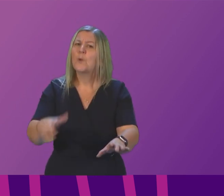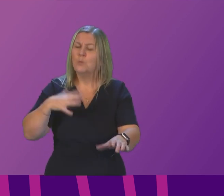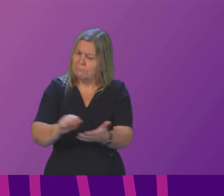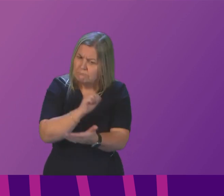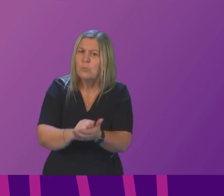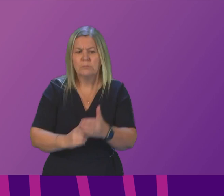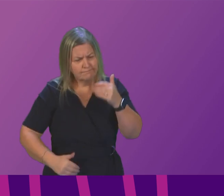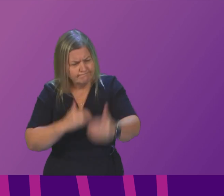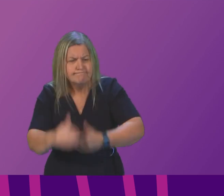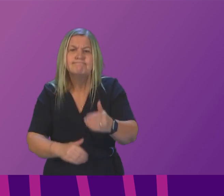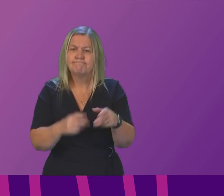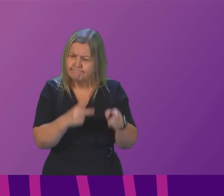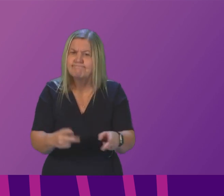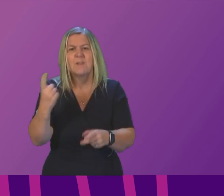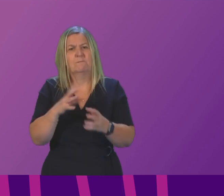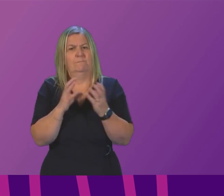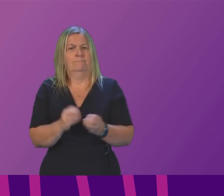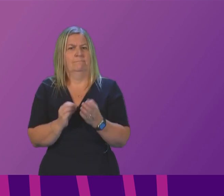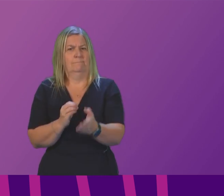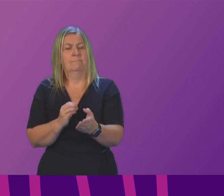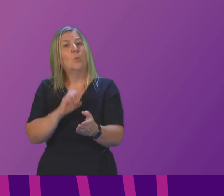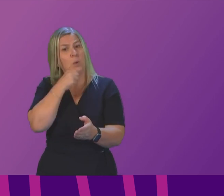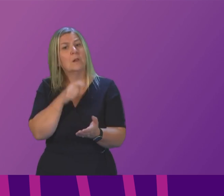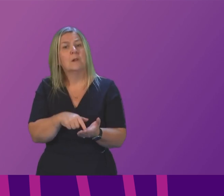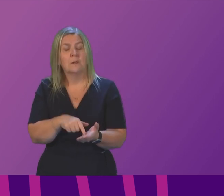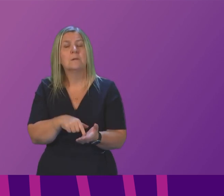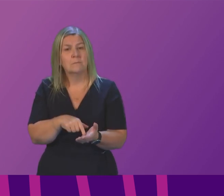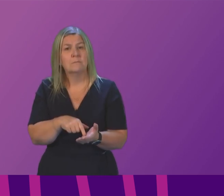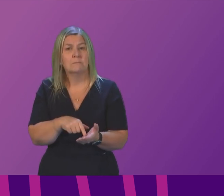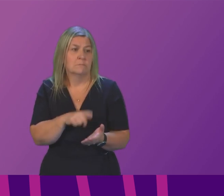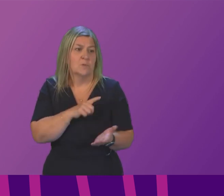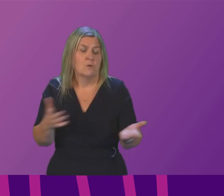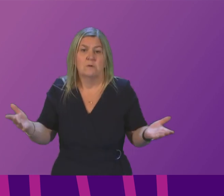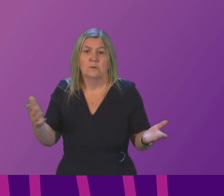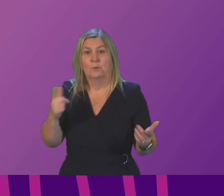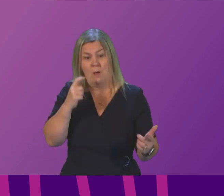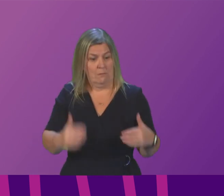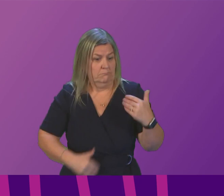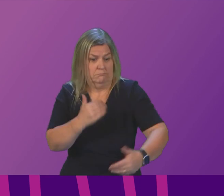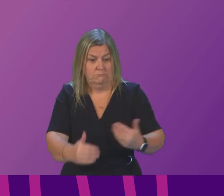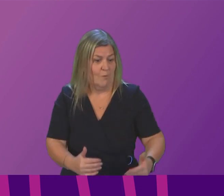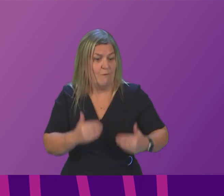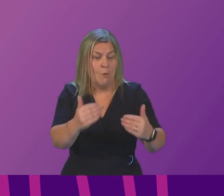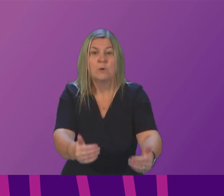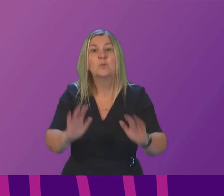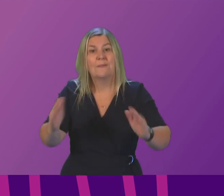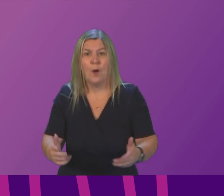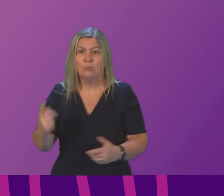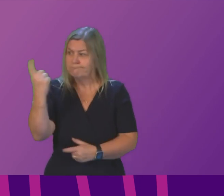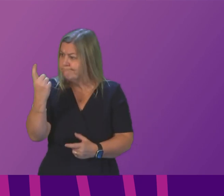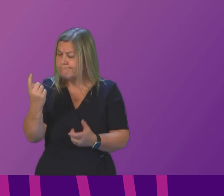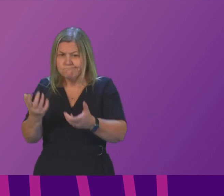properly considered and thought through and that's what we will do because frankly we don't progress anything if we fail to do that on the